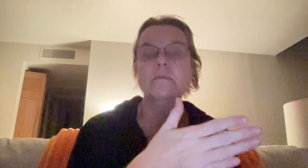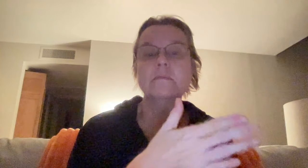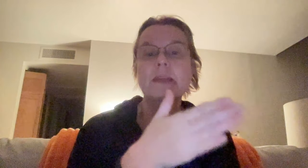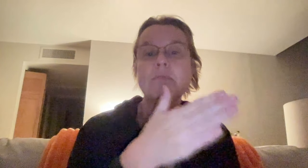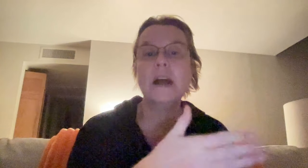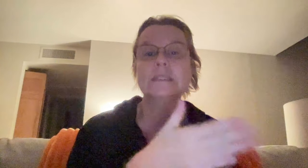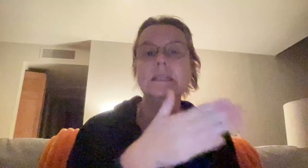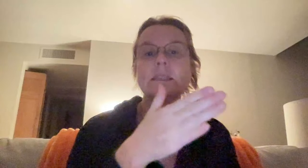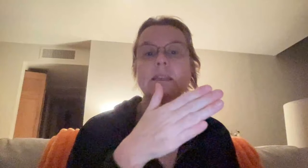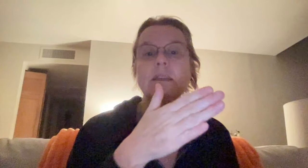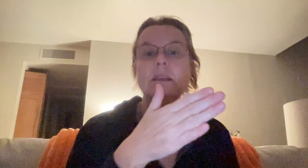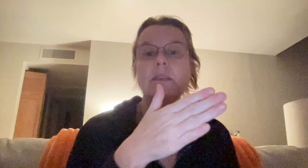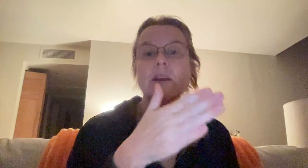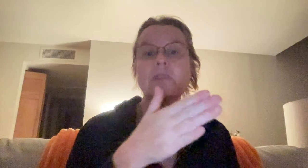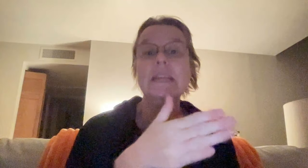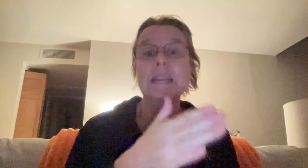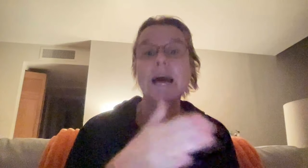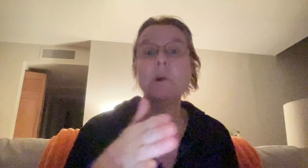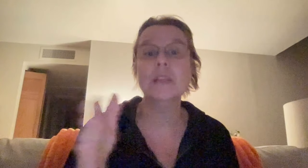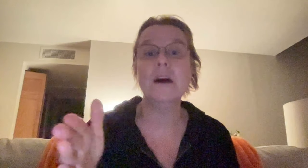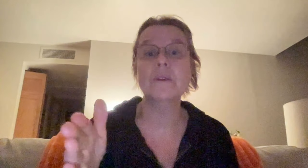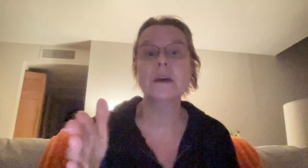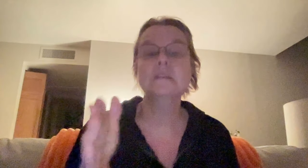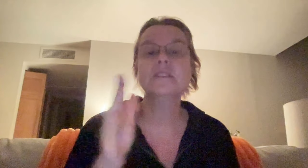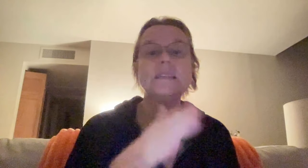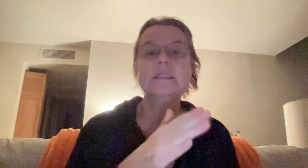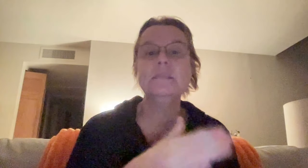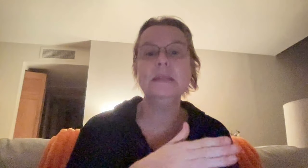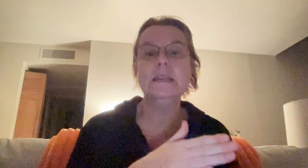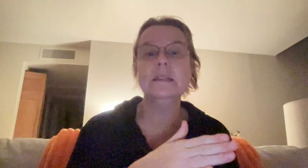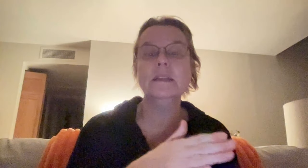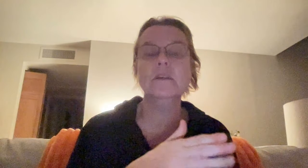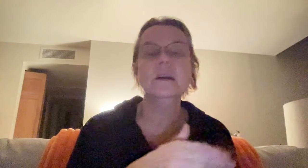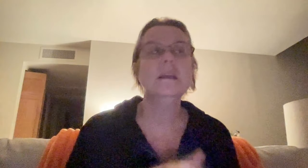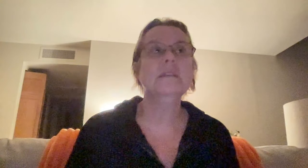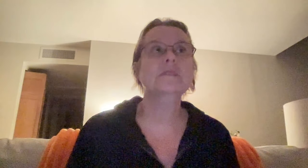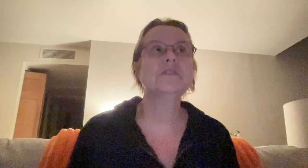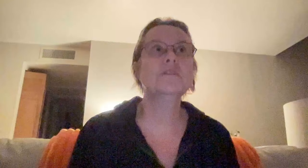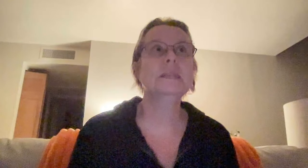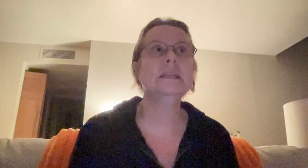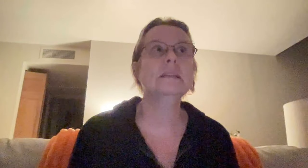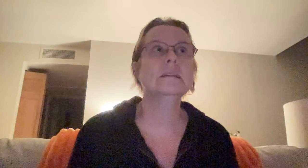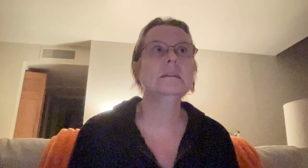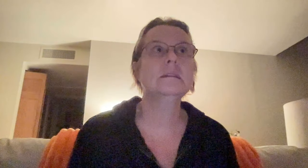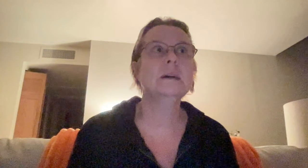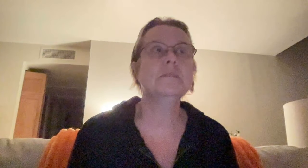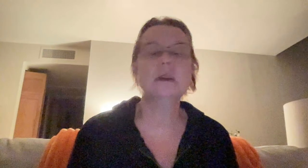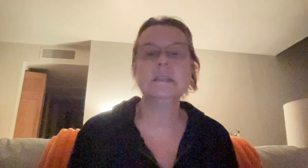they process their thinking out loud. So that doesn't mean that, you know, there's so many little nuances